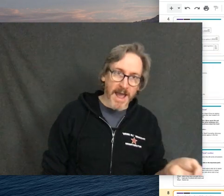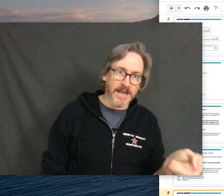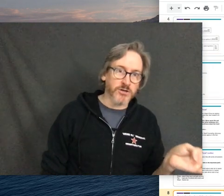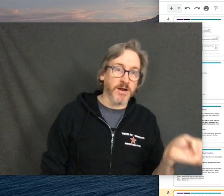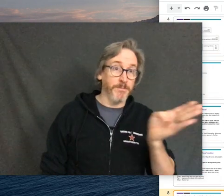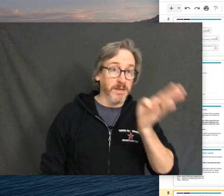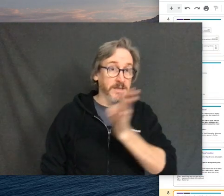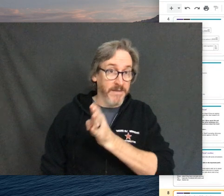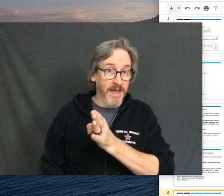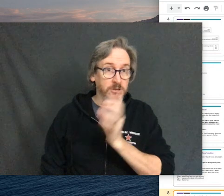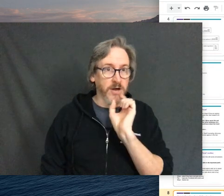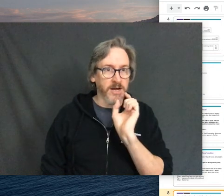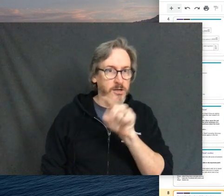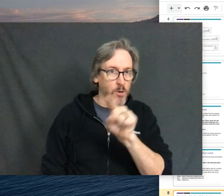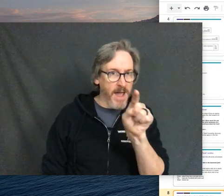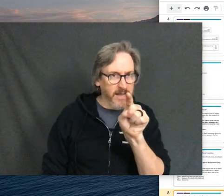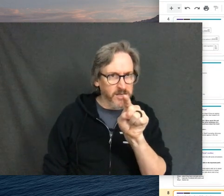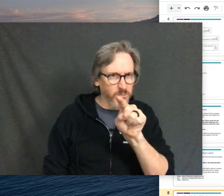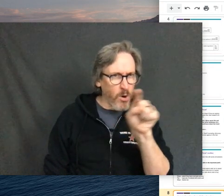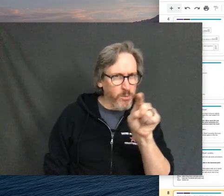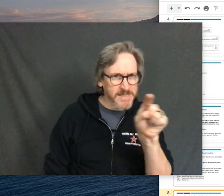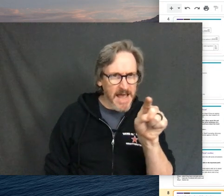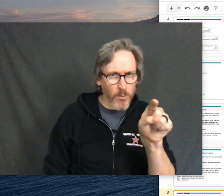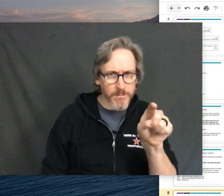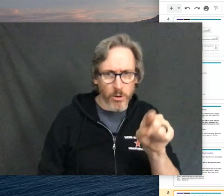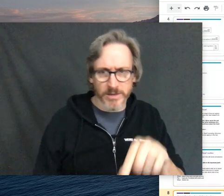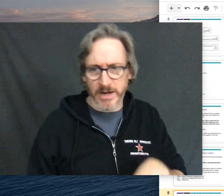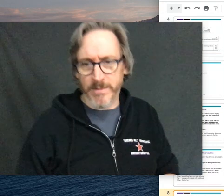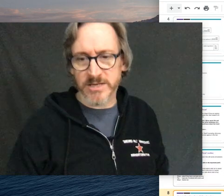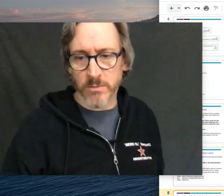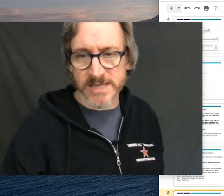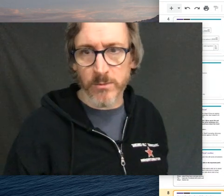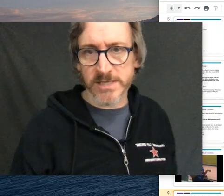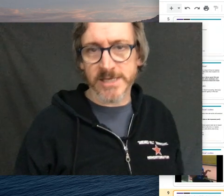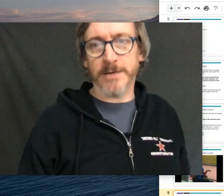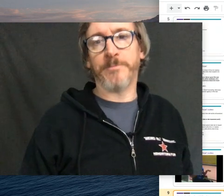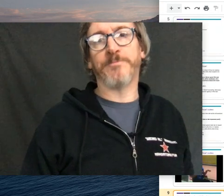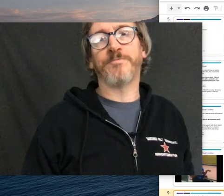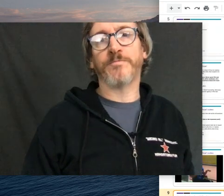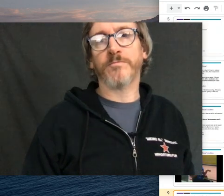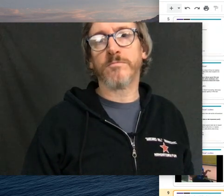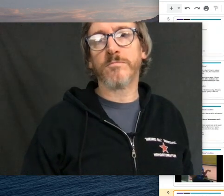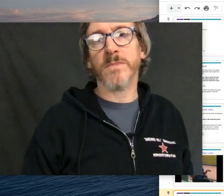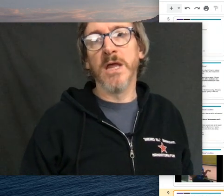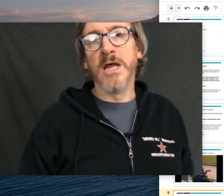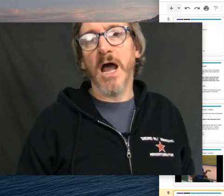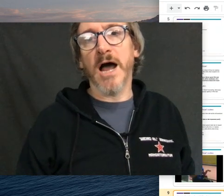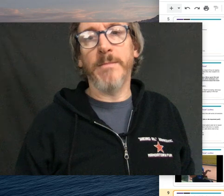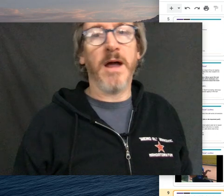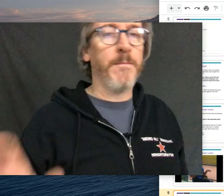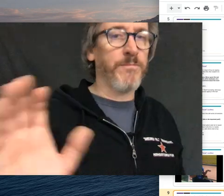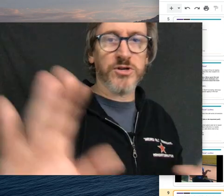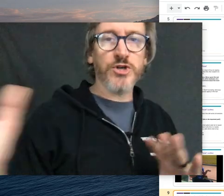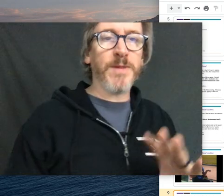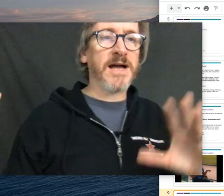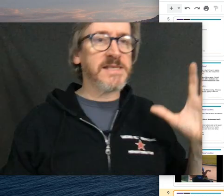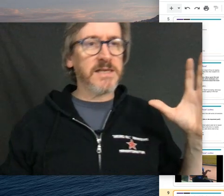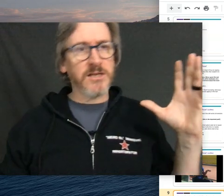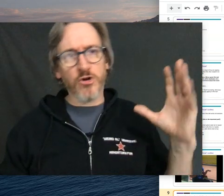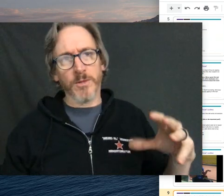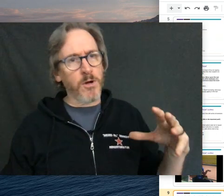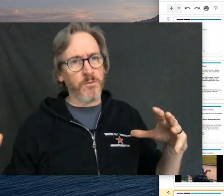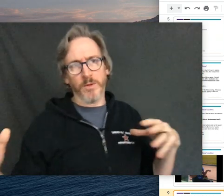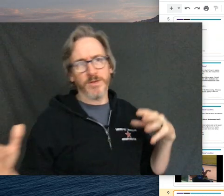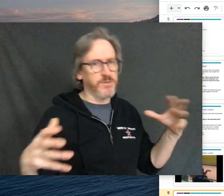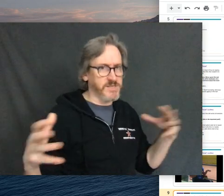Then go back and try to build on that. Try to go back and like, what was that one moment that I missed? What was that one sign? Um, there's two box.